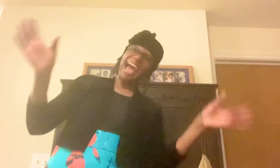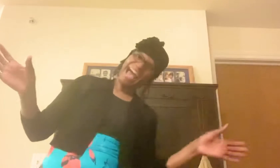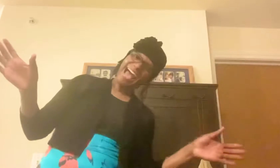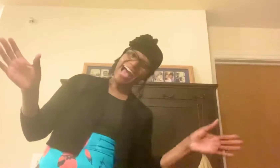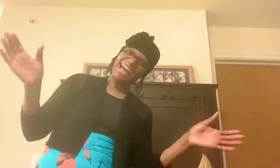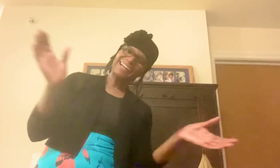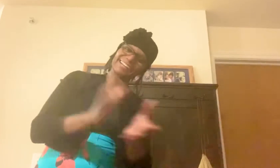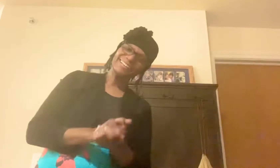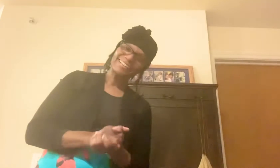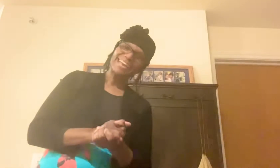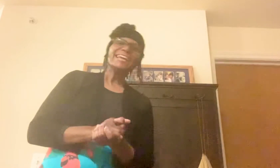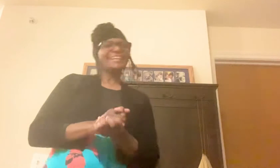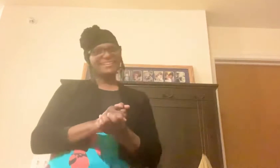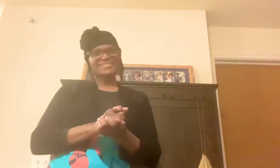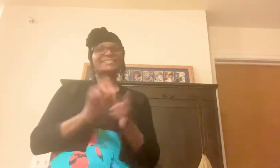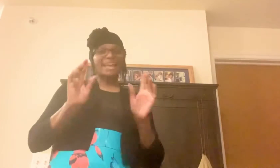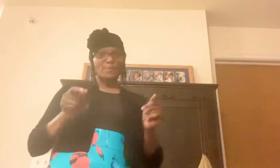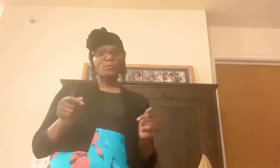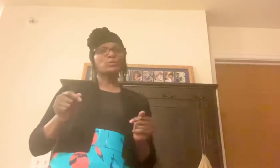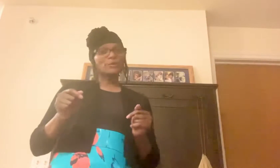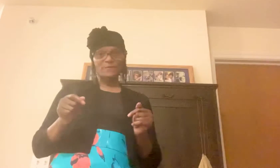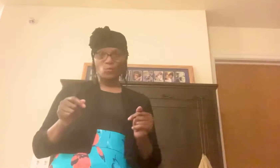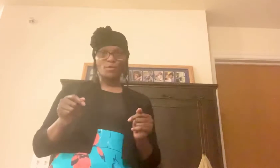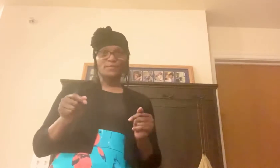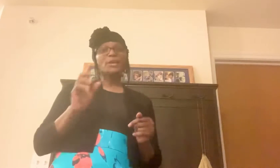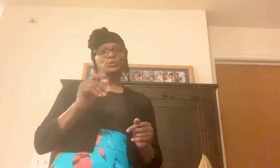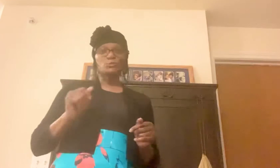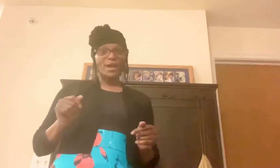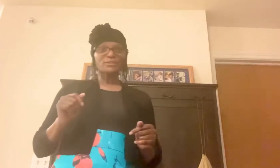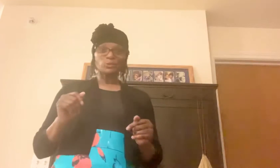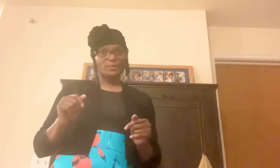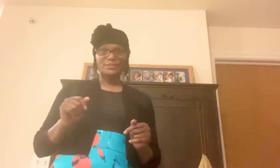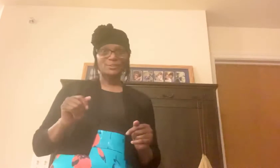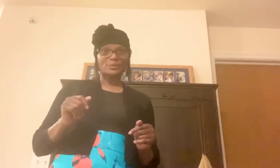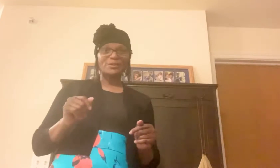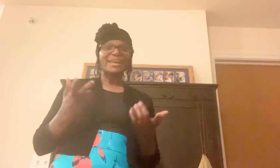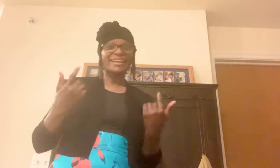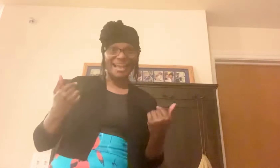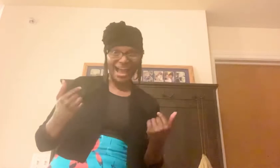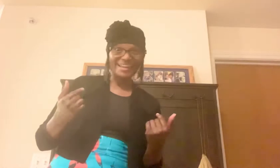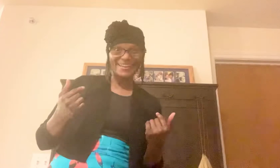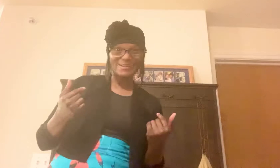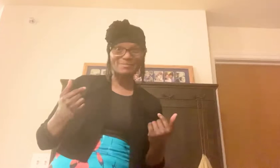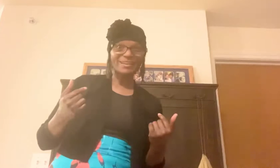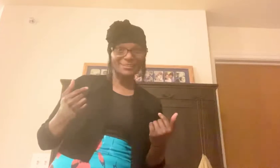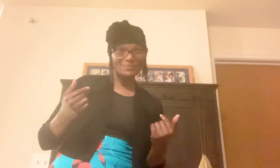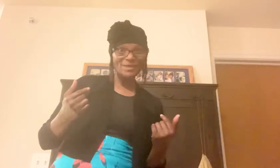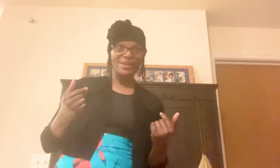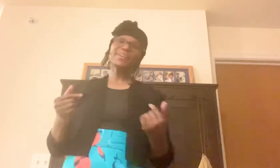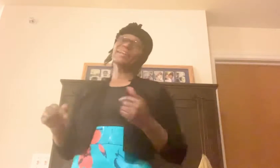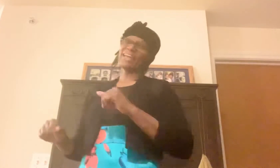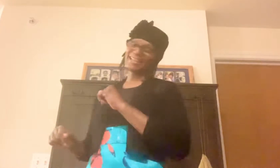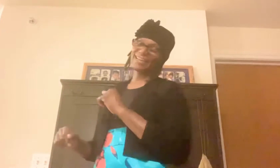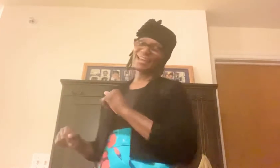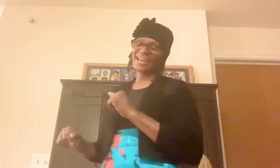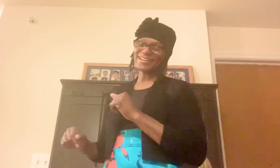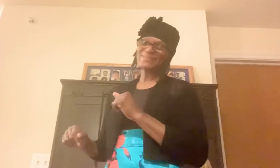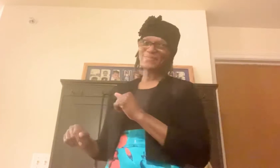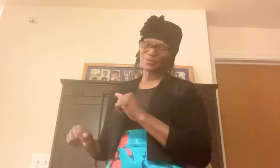hi it's april 24 2022 and i am little mary aka medical